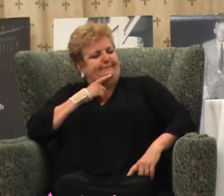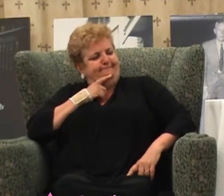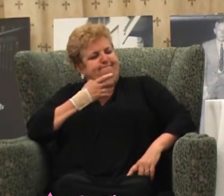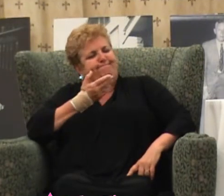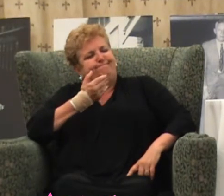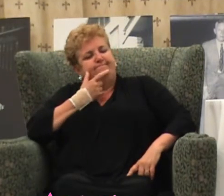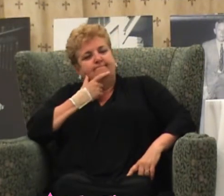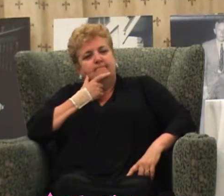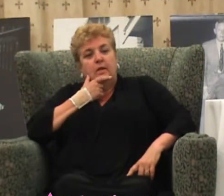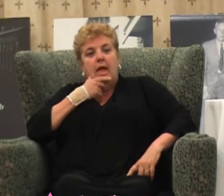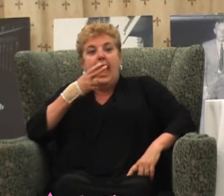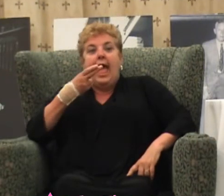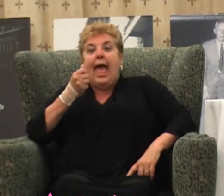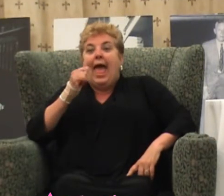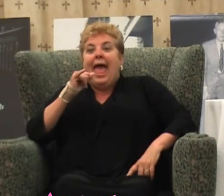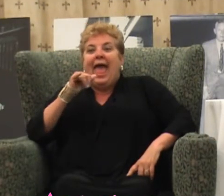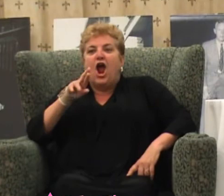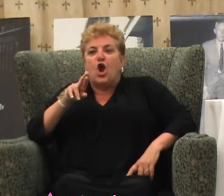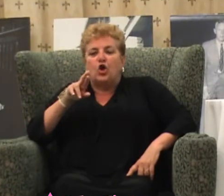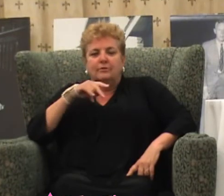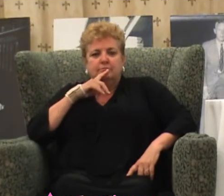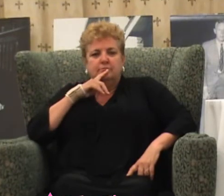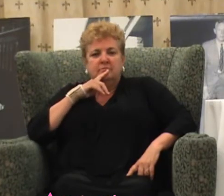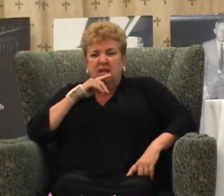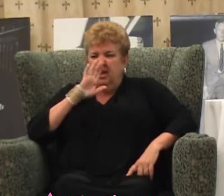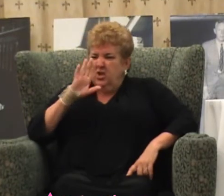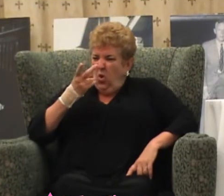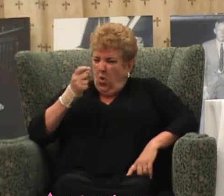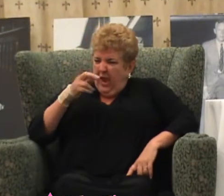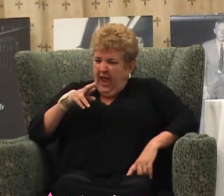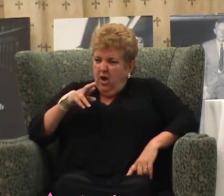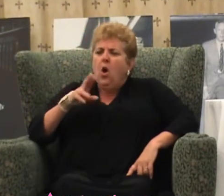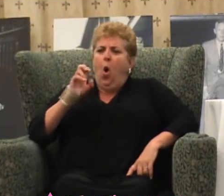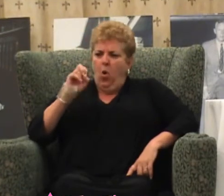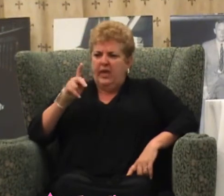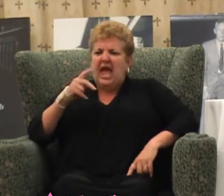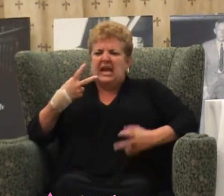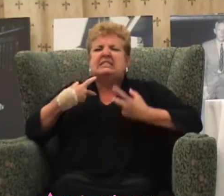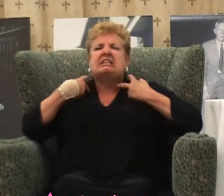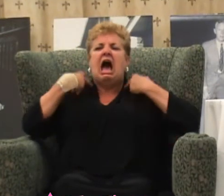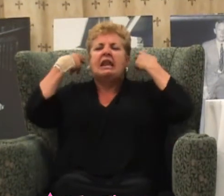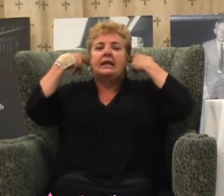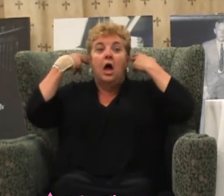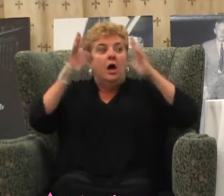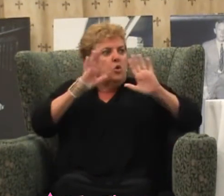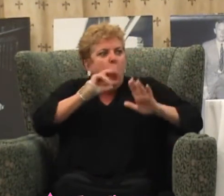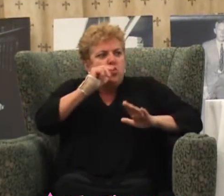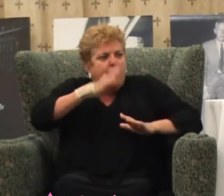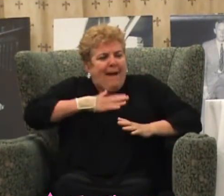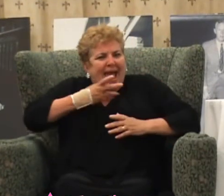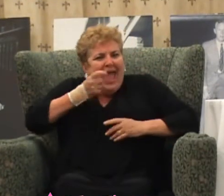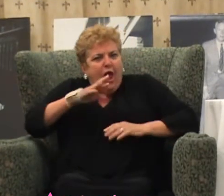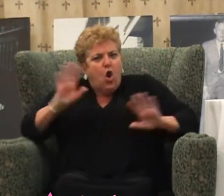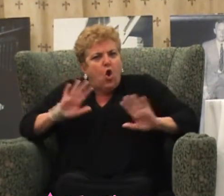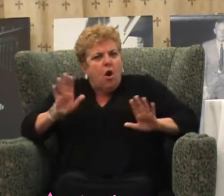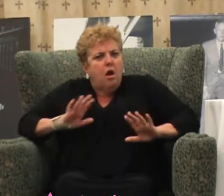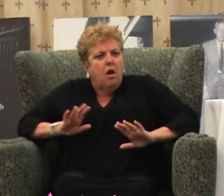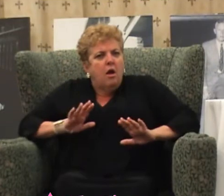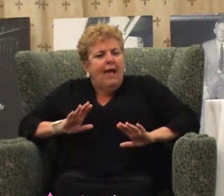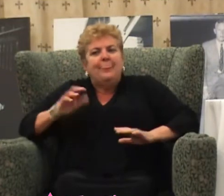I said, hair. He said, your hair? Okay, let's cut your hair and see if maybe you can stay. He no, not my hair. The show hair. Remember